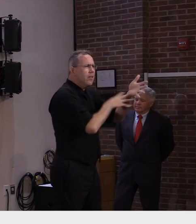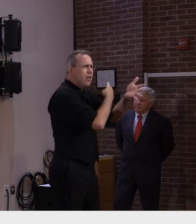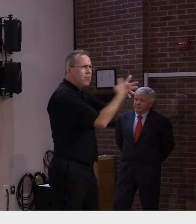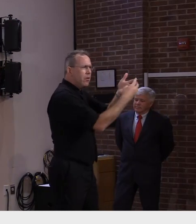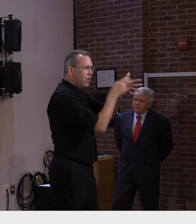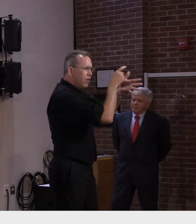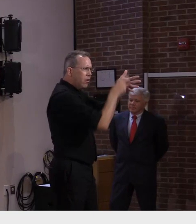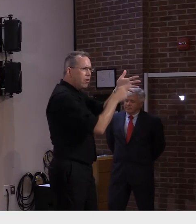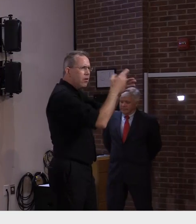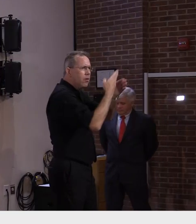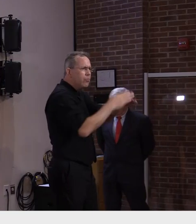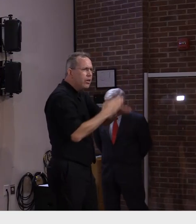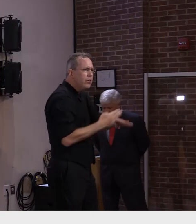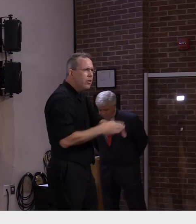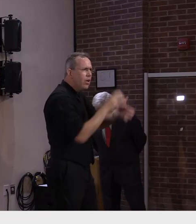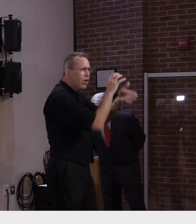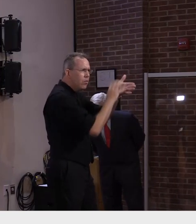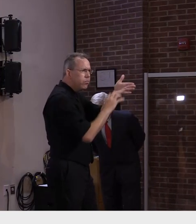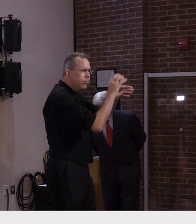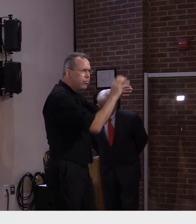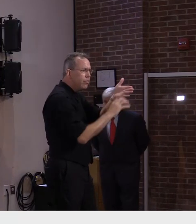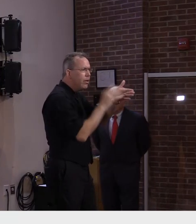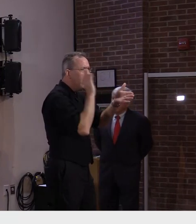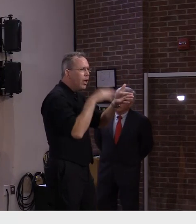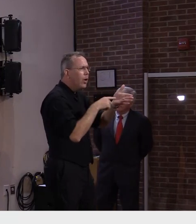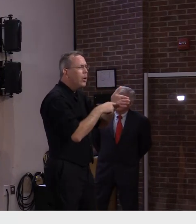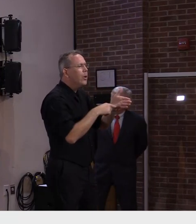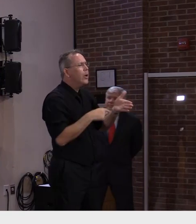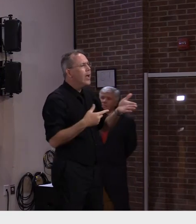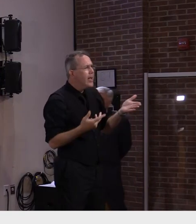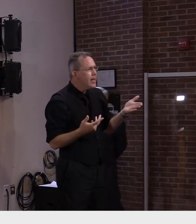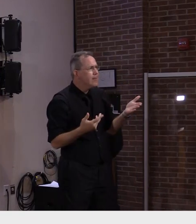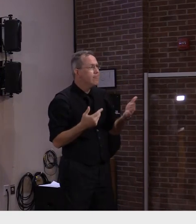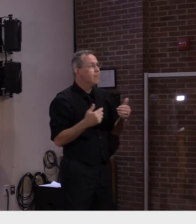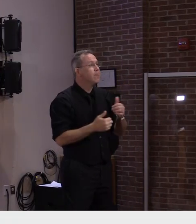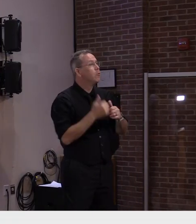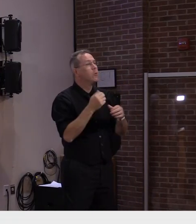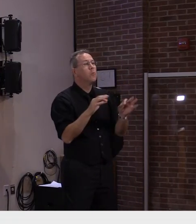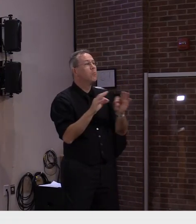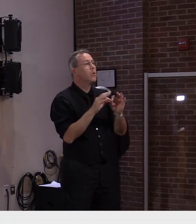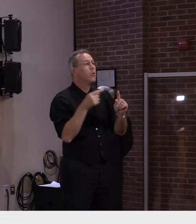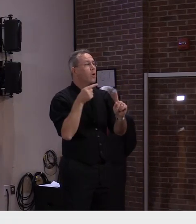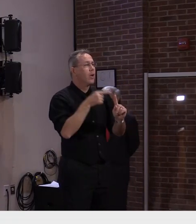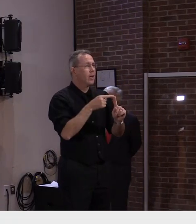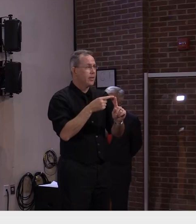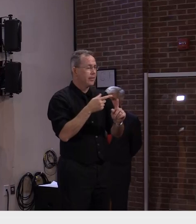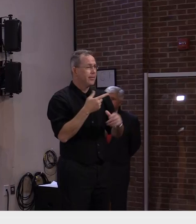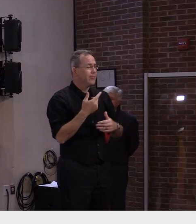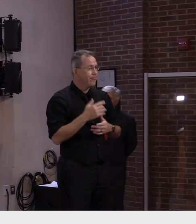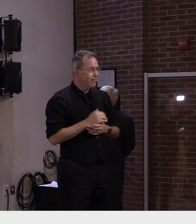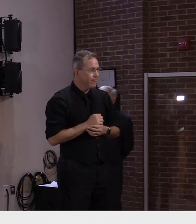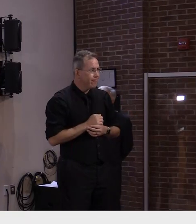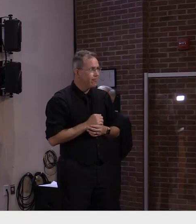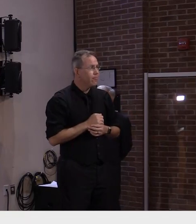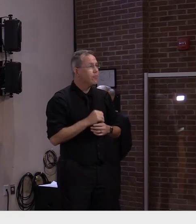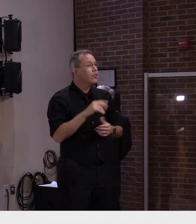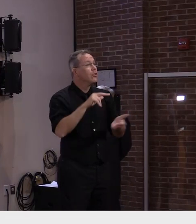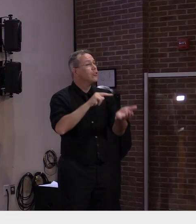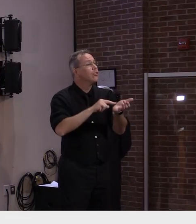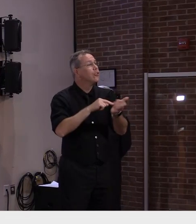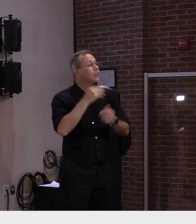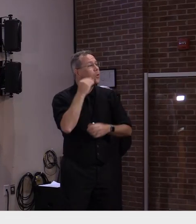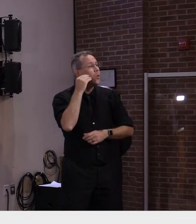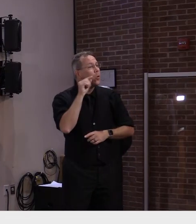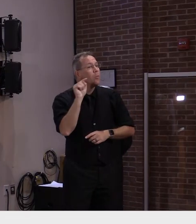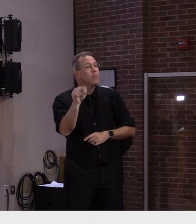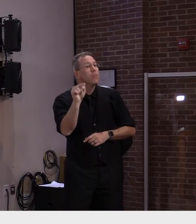though, and this is probably the most important take-home message, that situations in nursing homes in